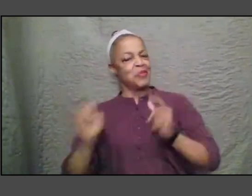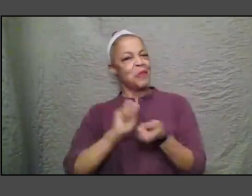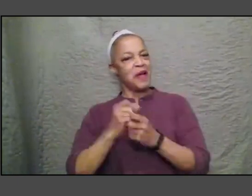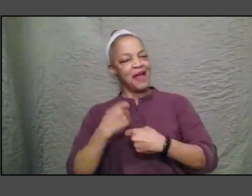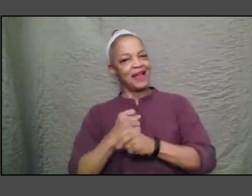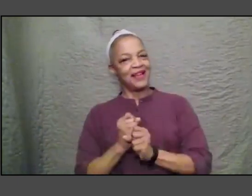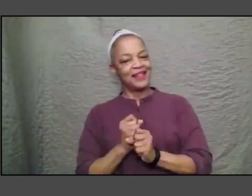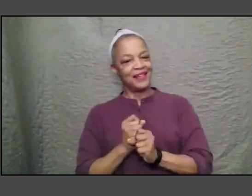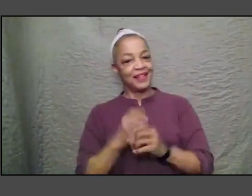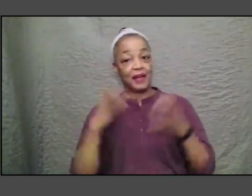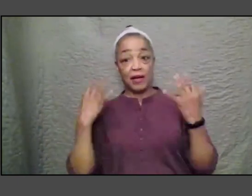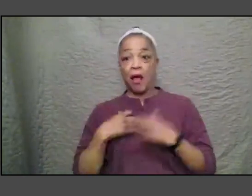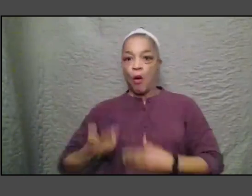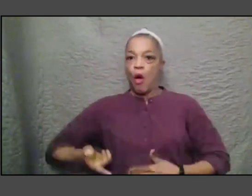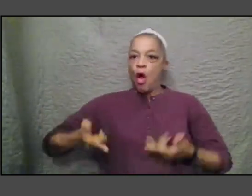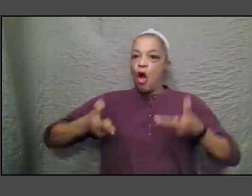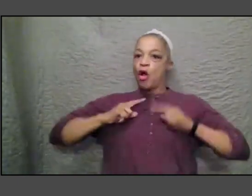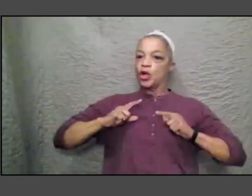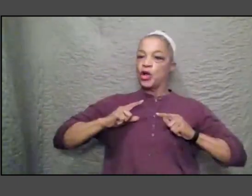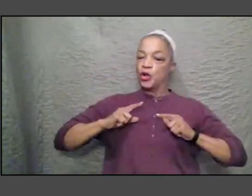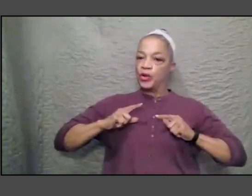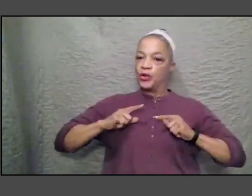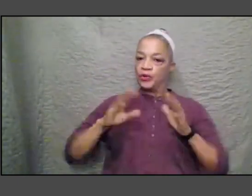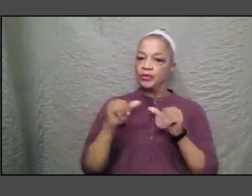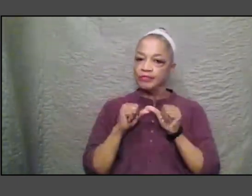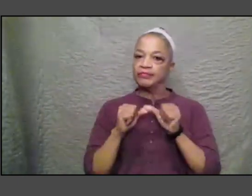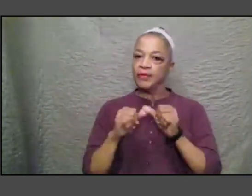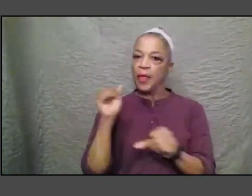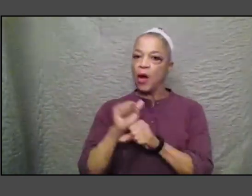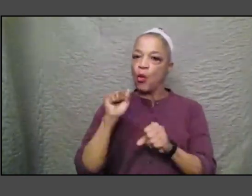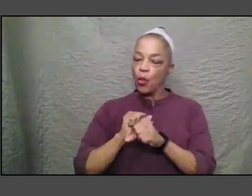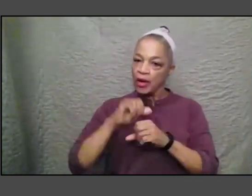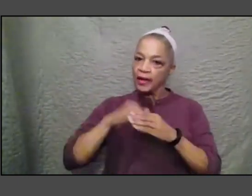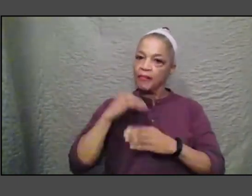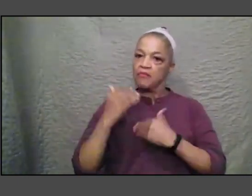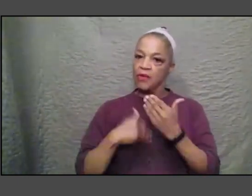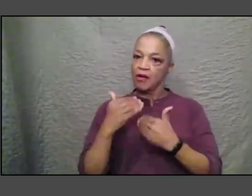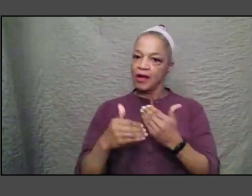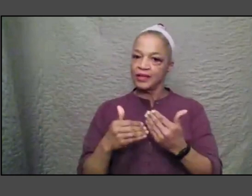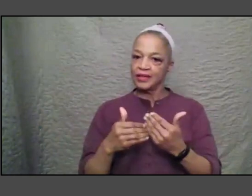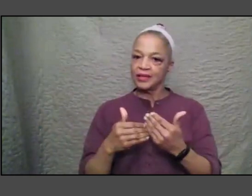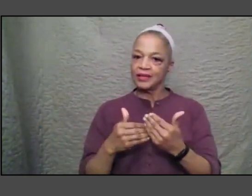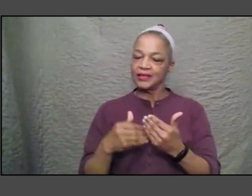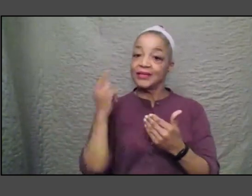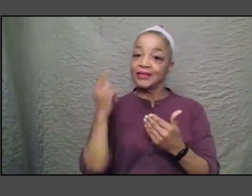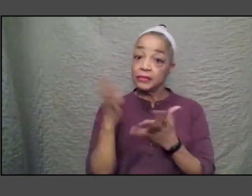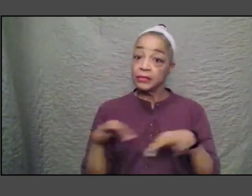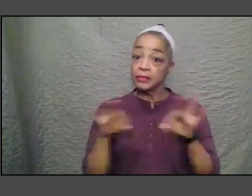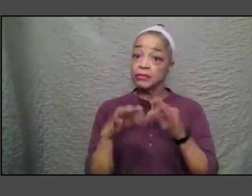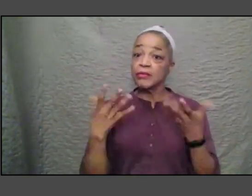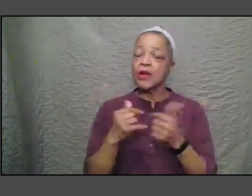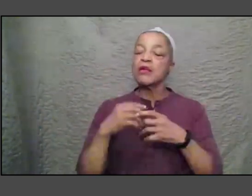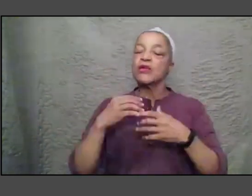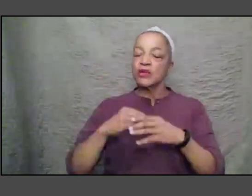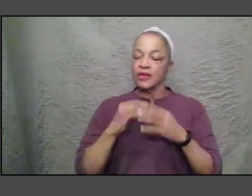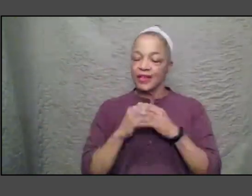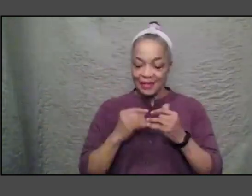to continue that work in progress so I think it really is sort of creating this groundswell of understanding and a